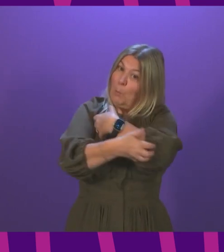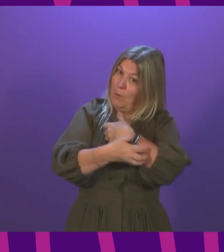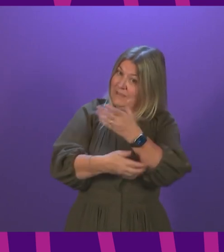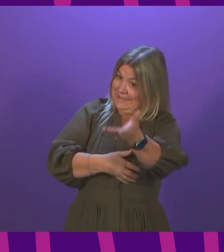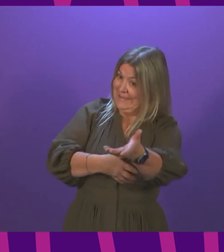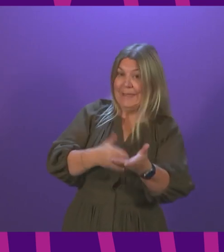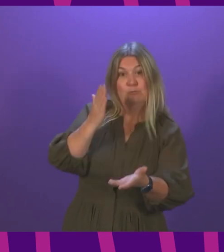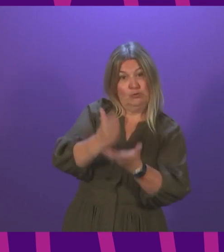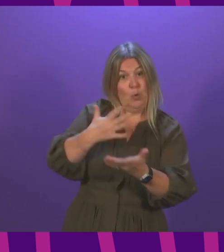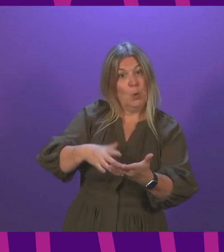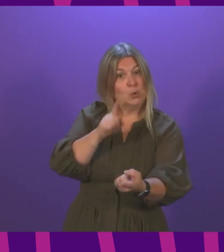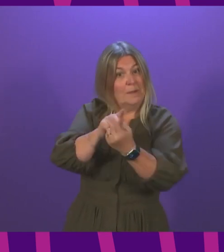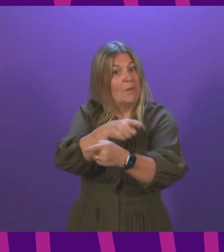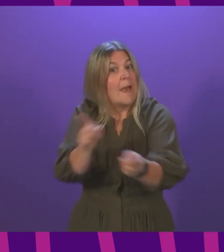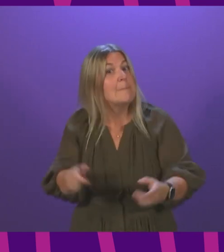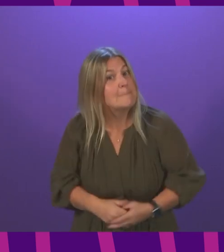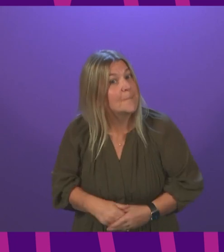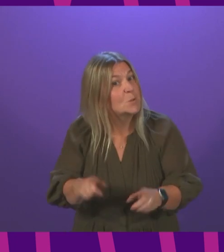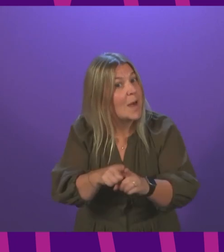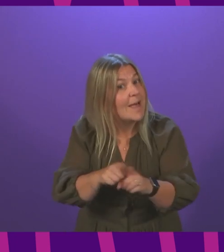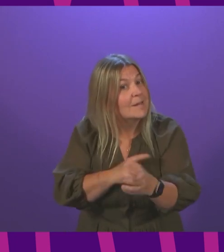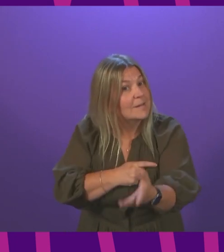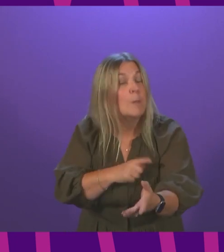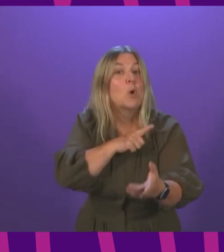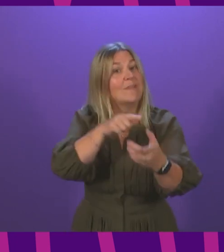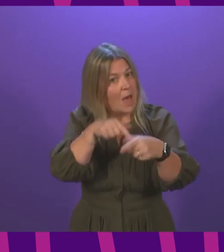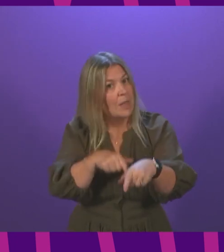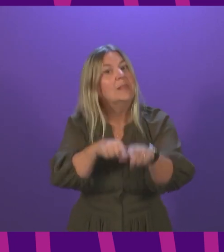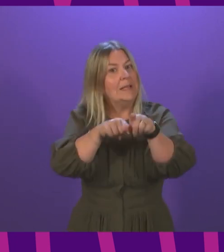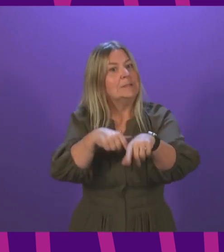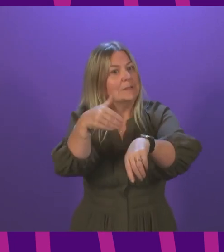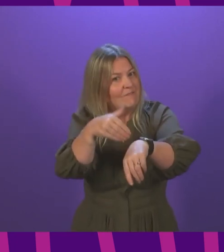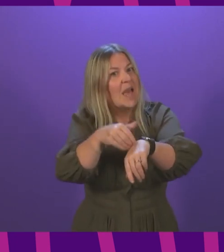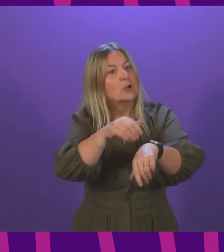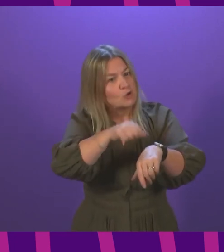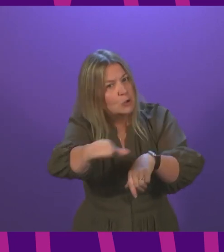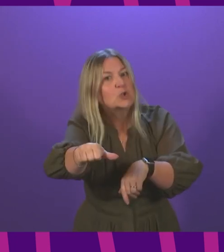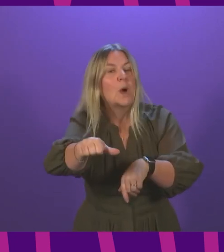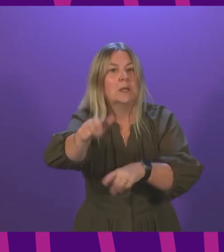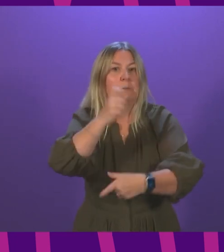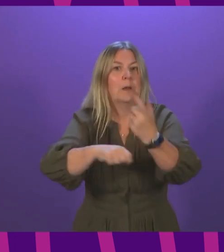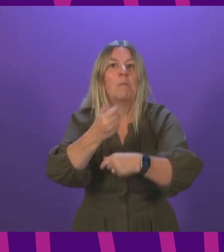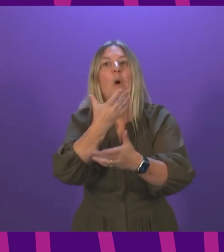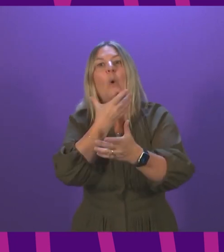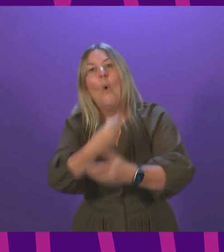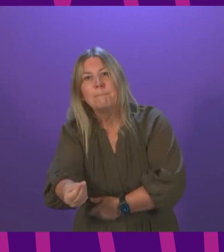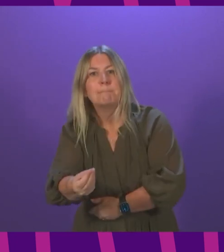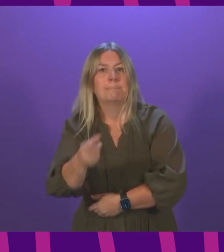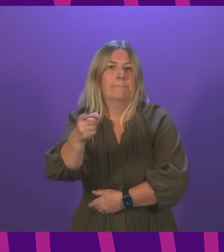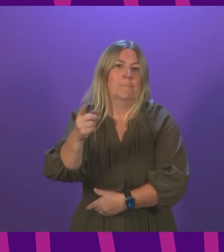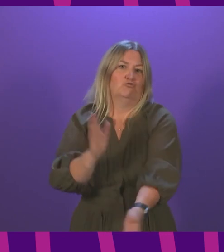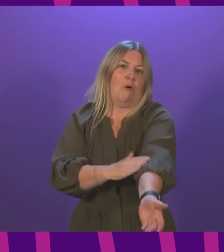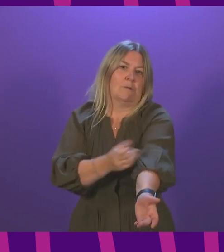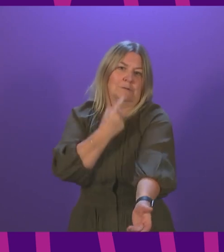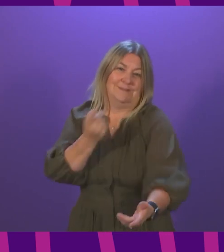the poverty conditions that then sometimes lead to the other issues that we are talking about. I look forward to finalising the details of that. I look forward